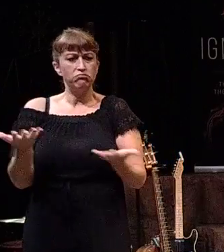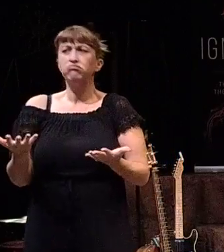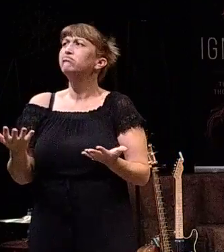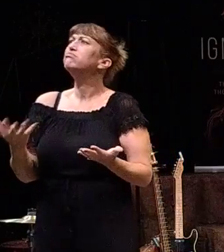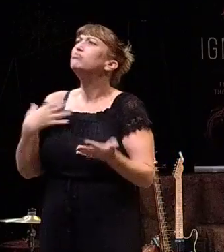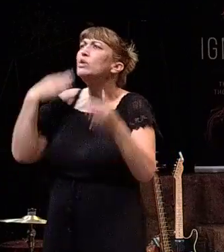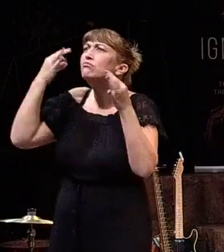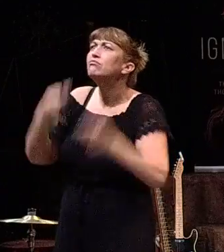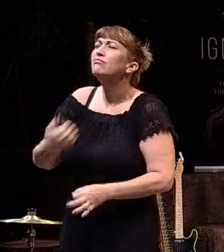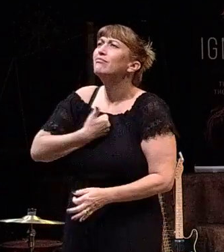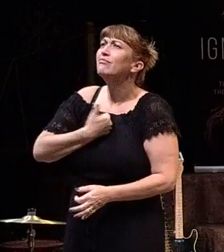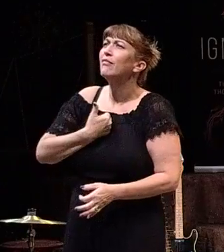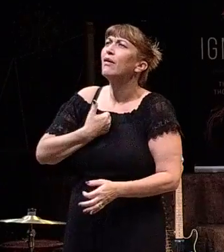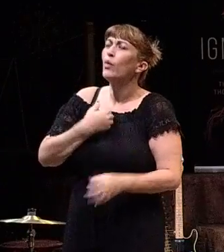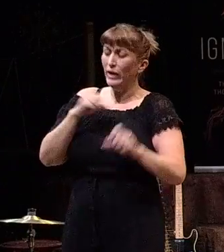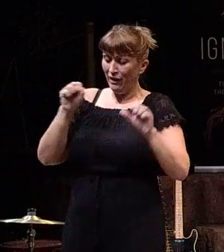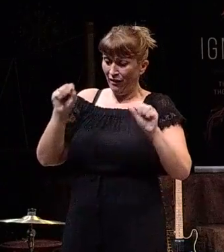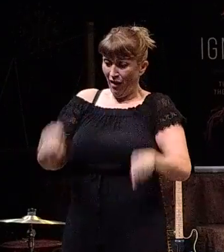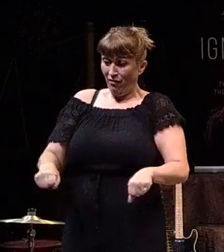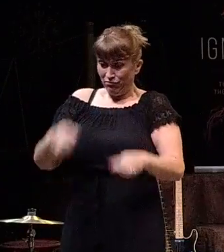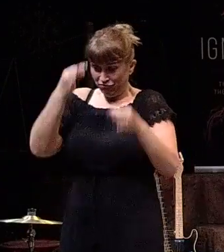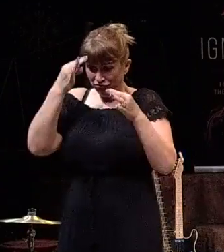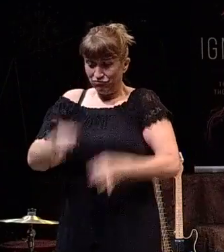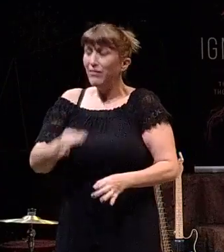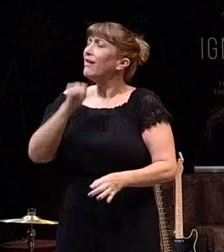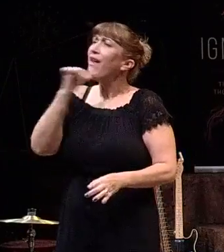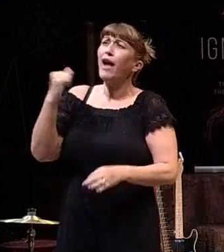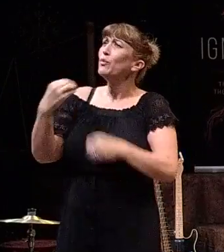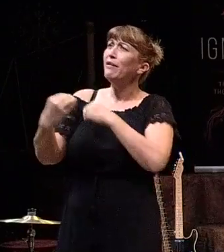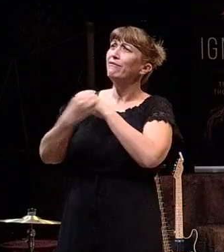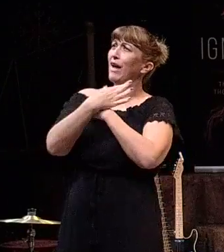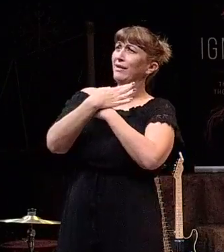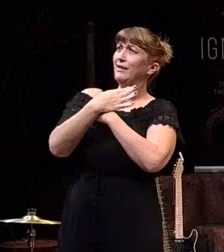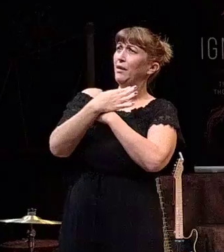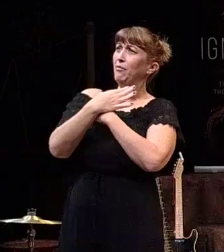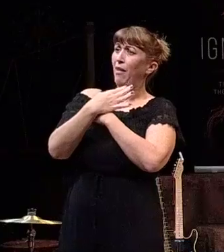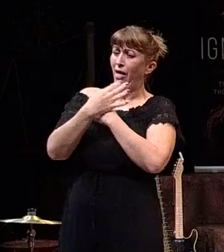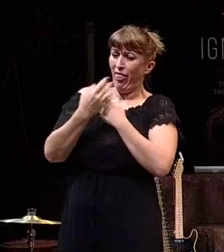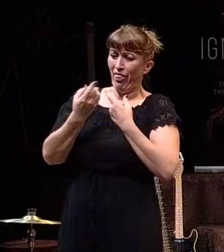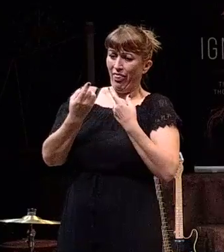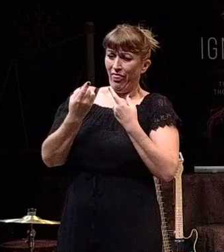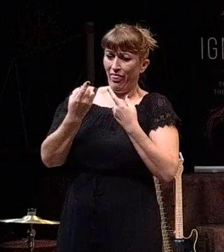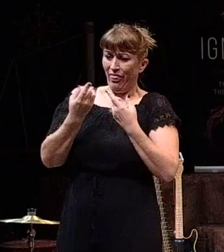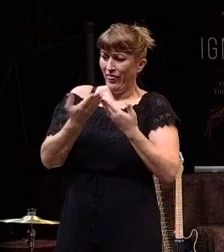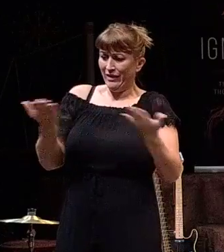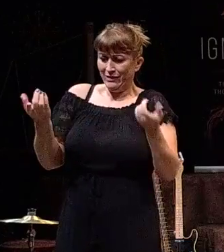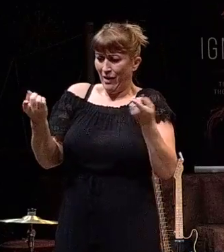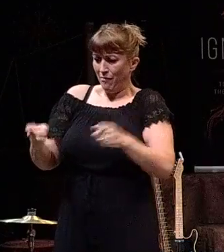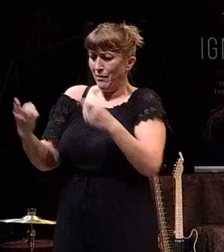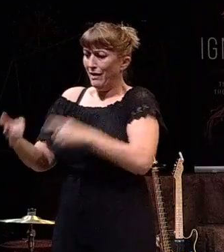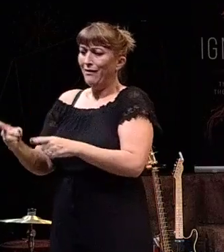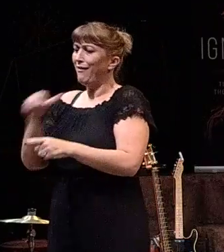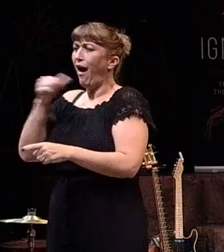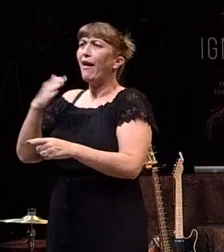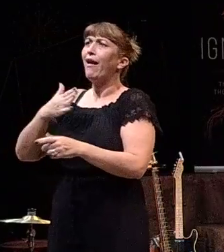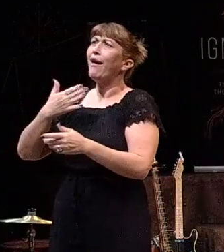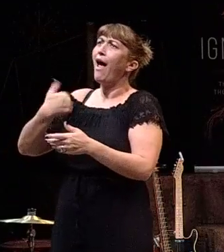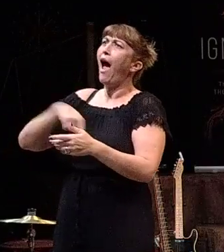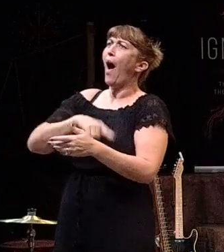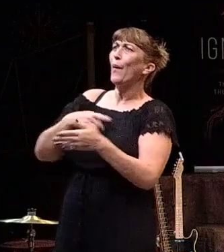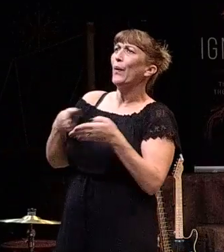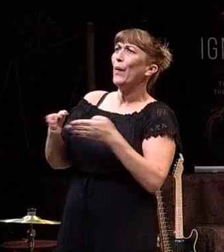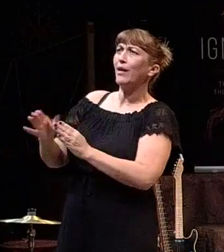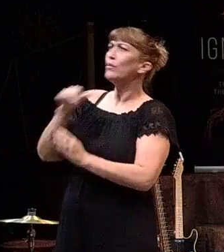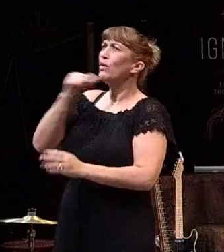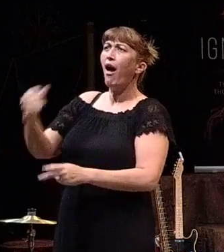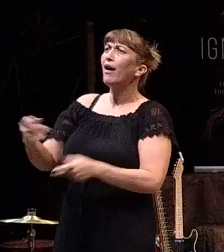choose not to be affected by the circumstances and the things that life throws our way. We're no longer enslaved or